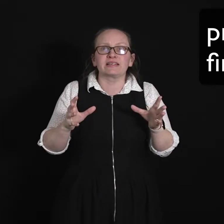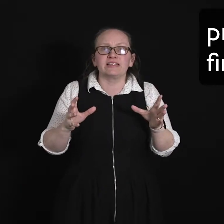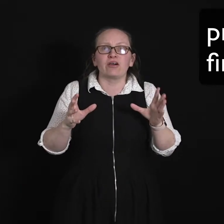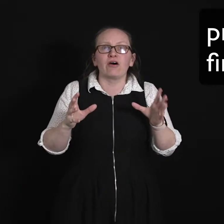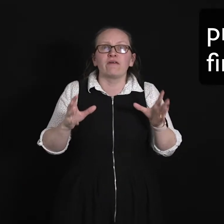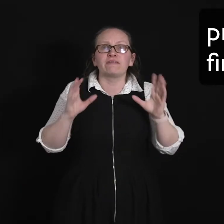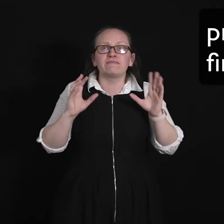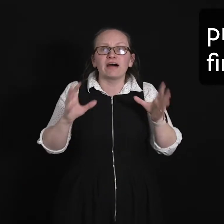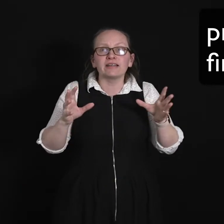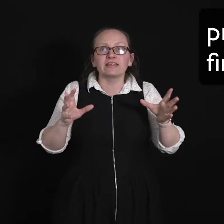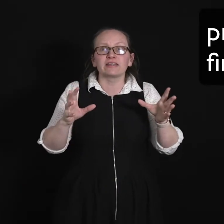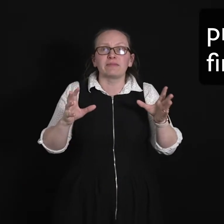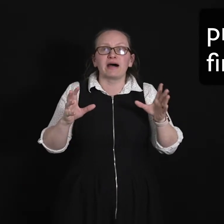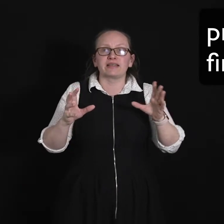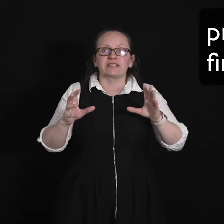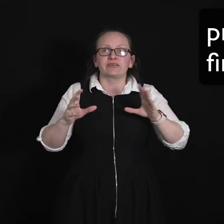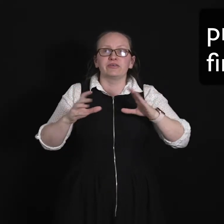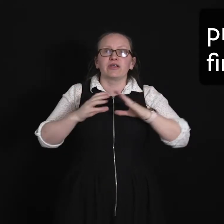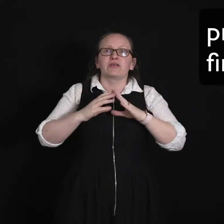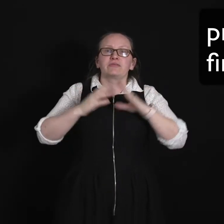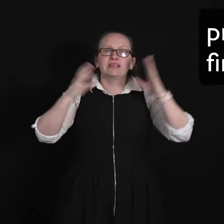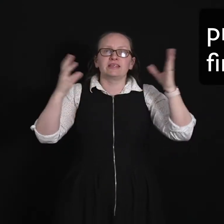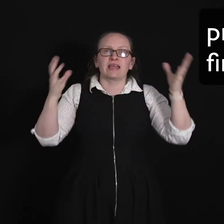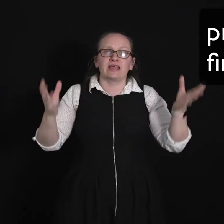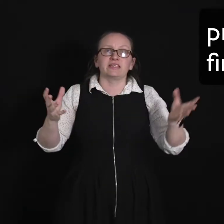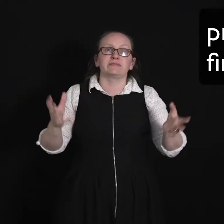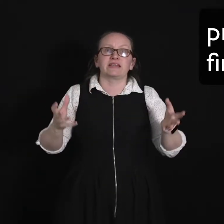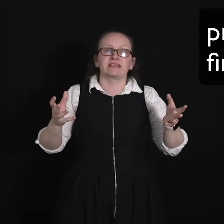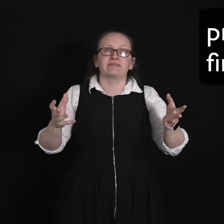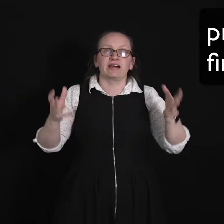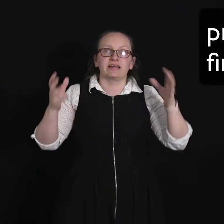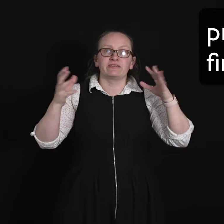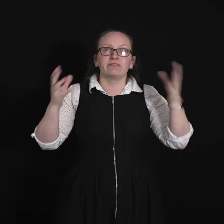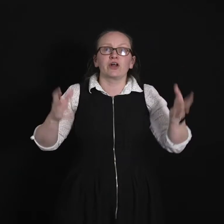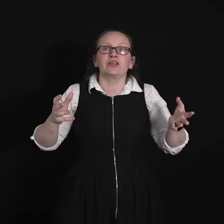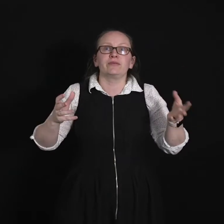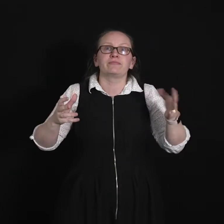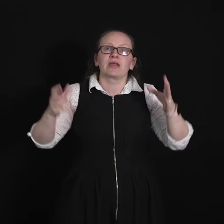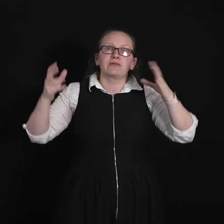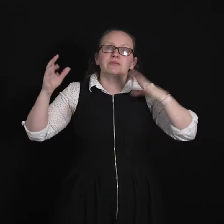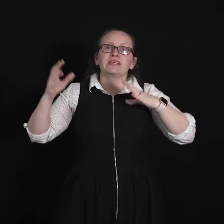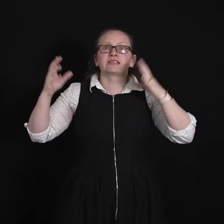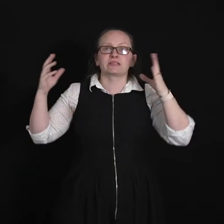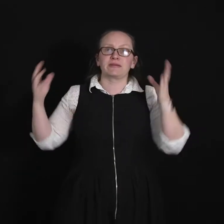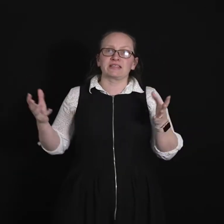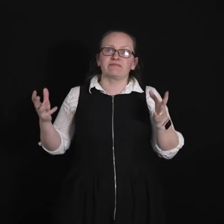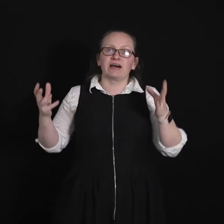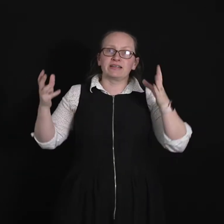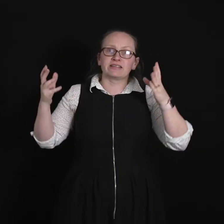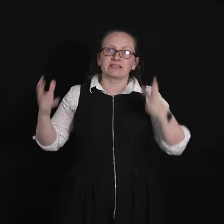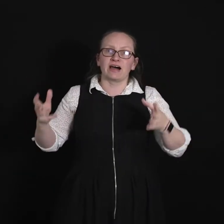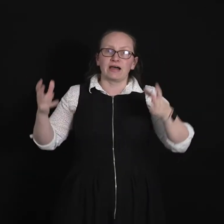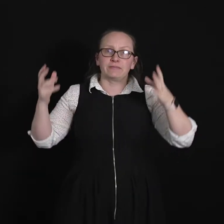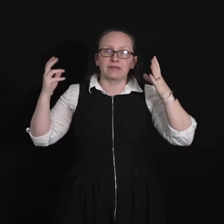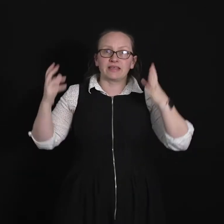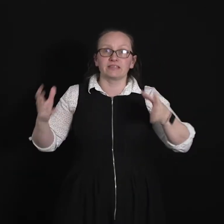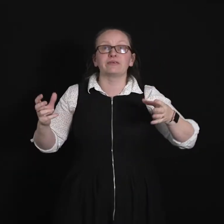of finding the particle within a specified volume within a specified time interval.